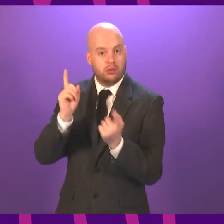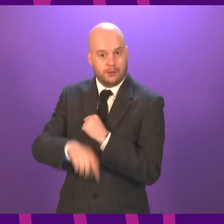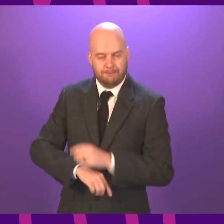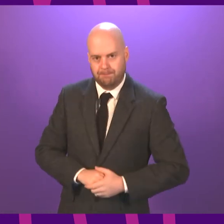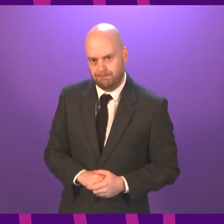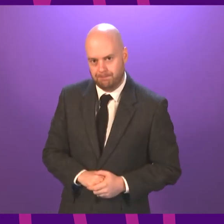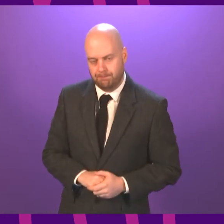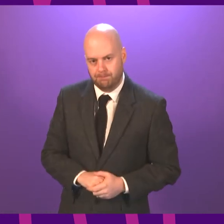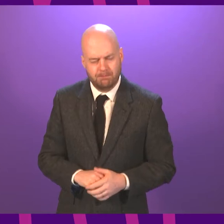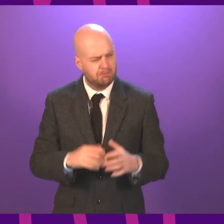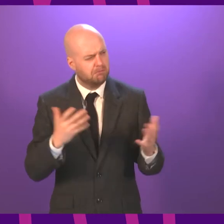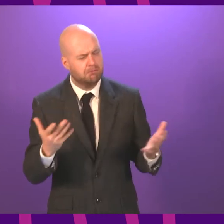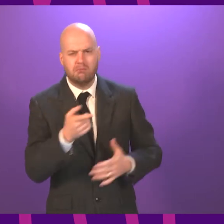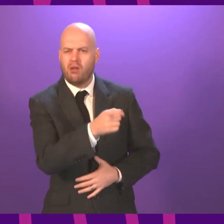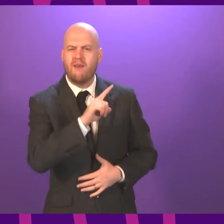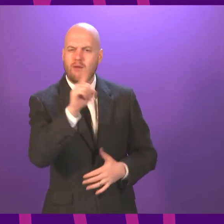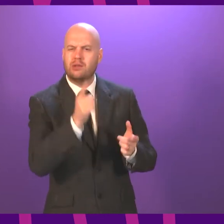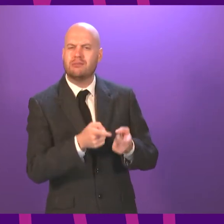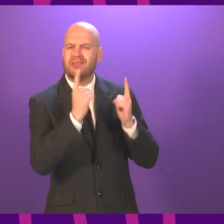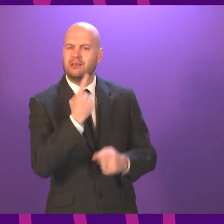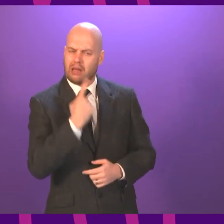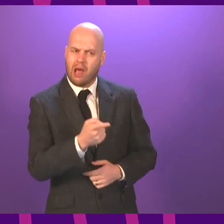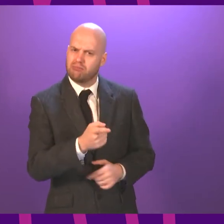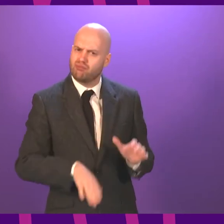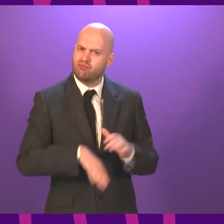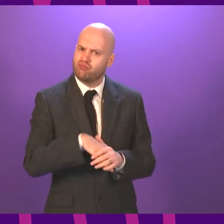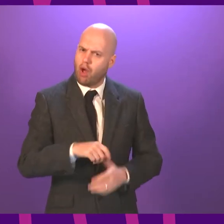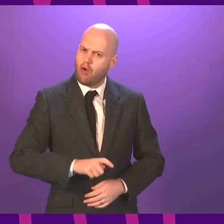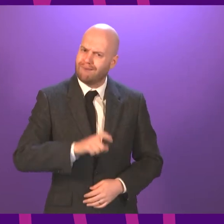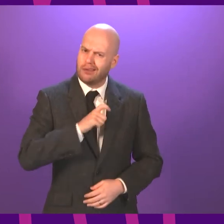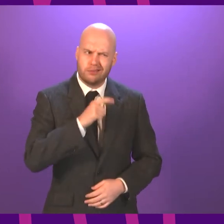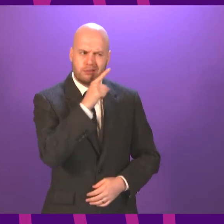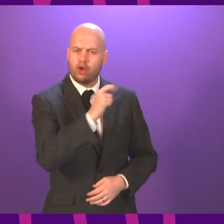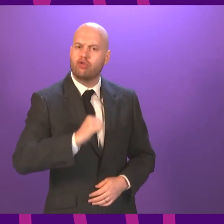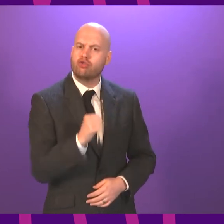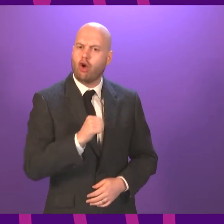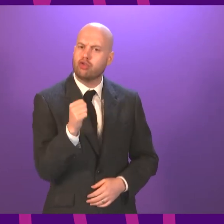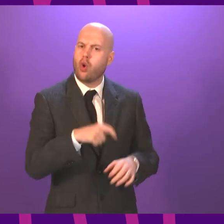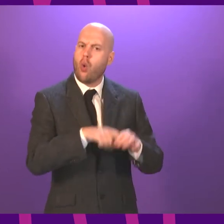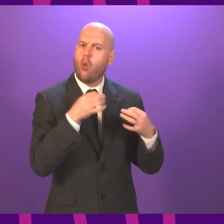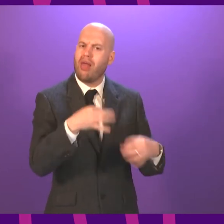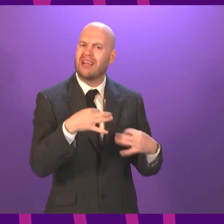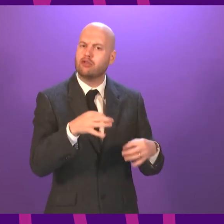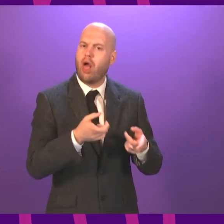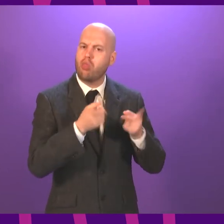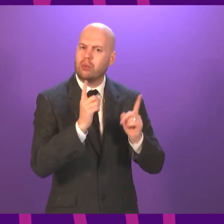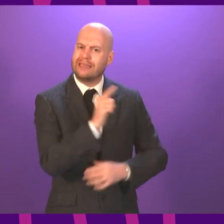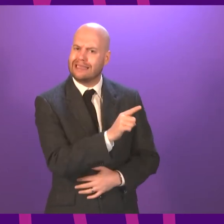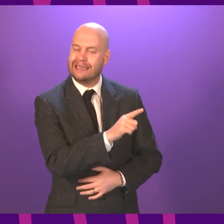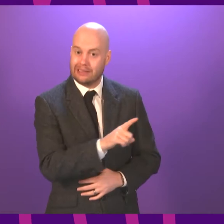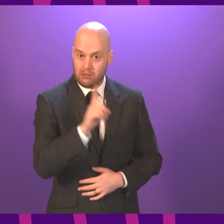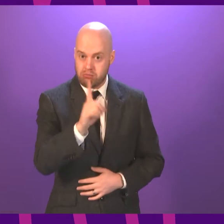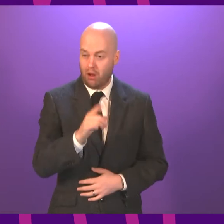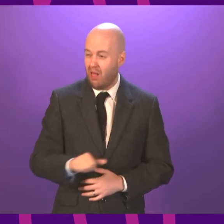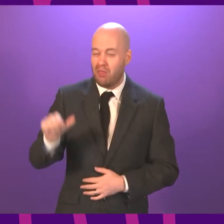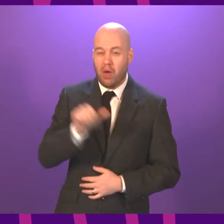The First Minister has said she has full confidence in the Scottish Qualifications Authority. Well, that answer will not be shared by tens of thousands of